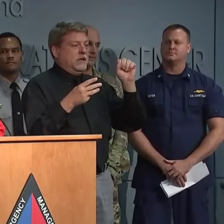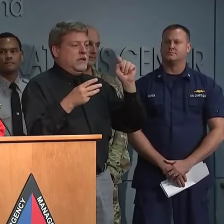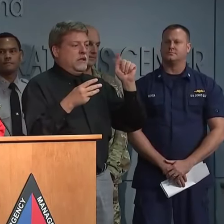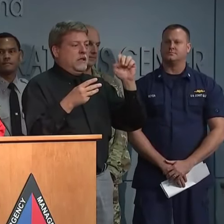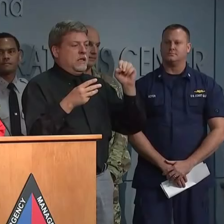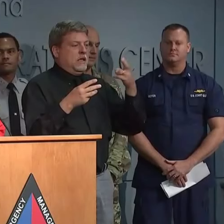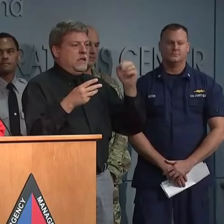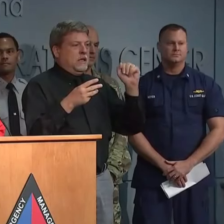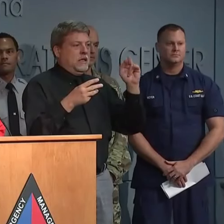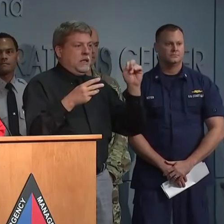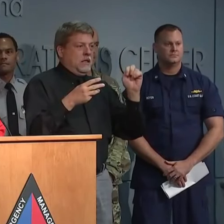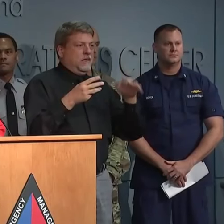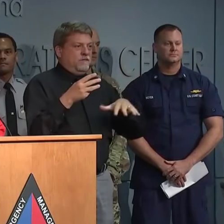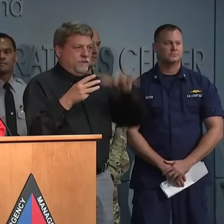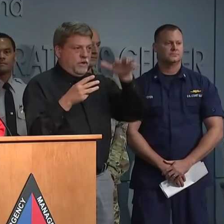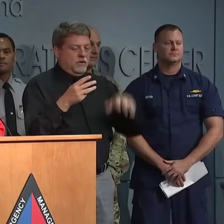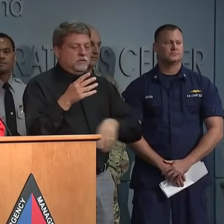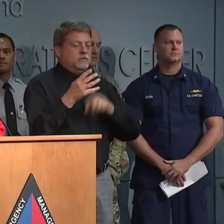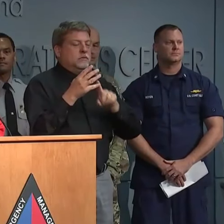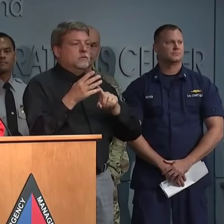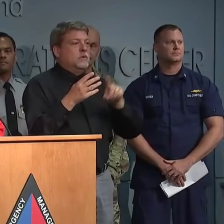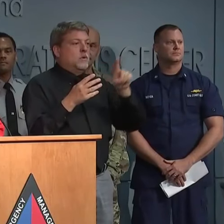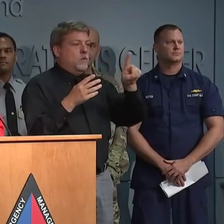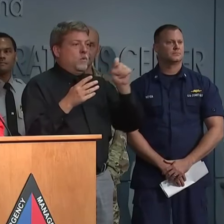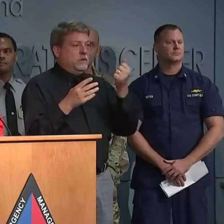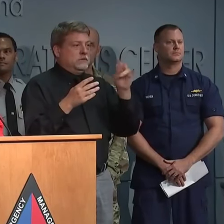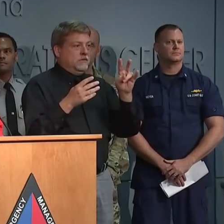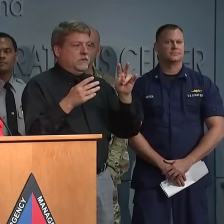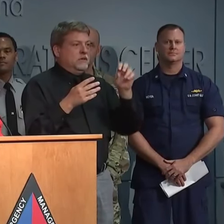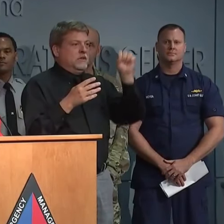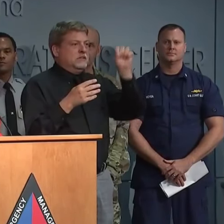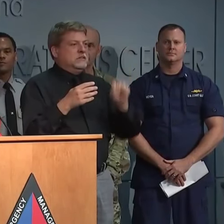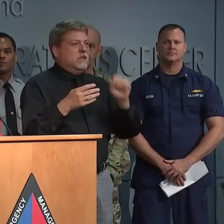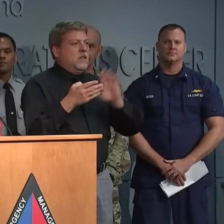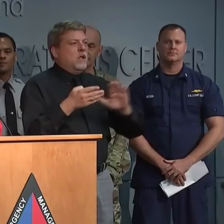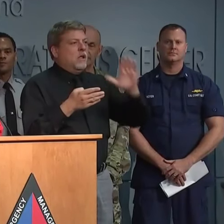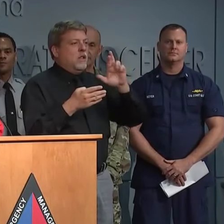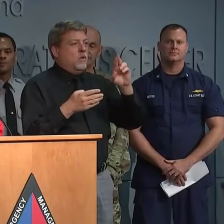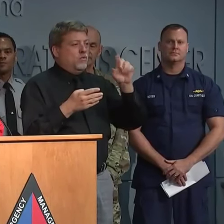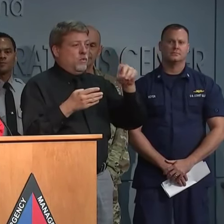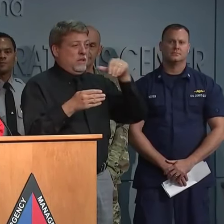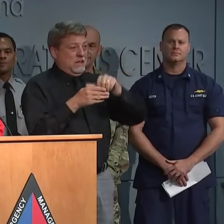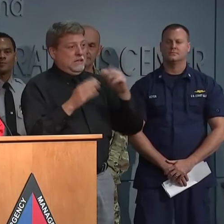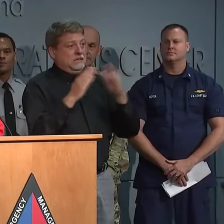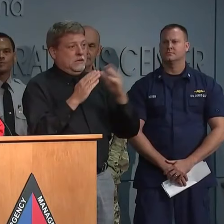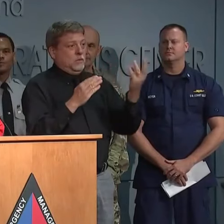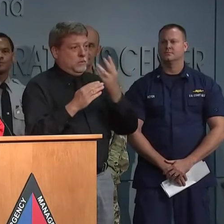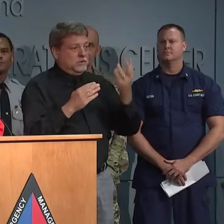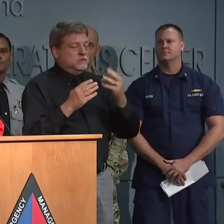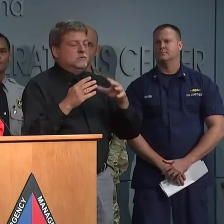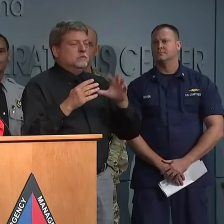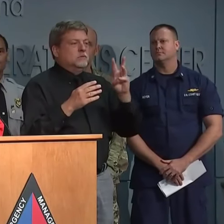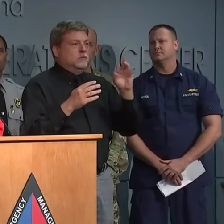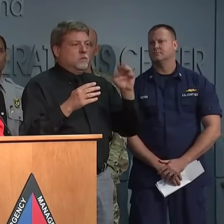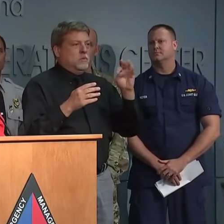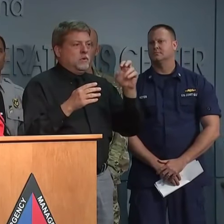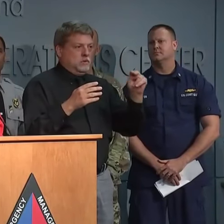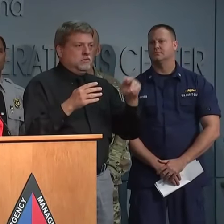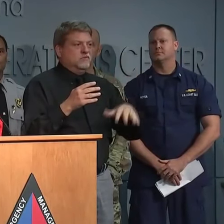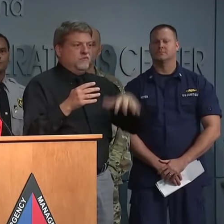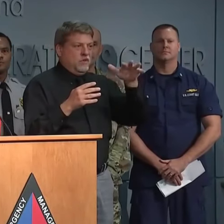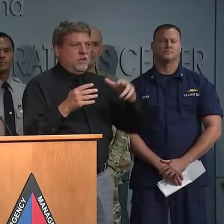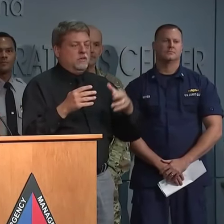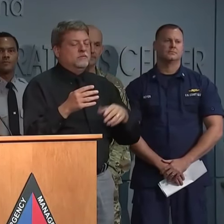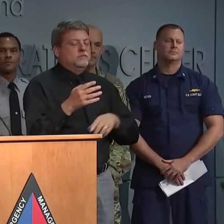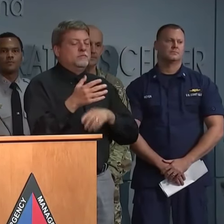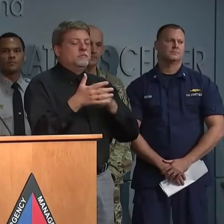due to high water. And U.S. 117 South College Road in Wilmington also due to high water. And then last U.S.